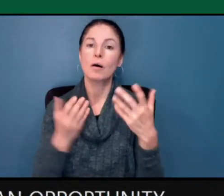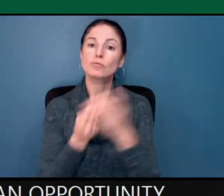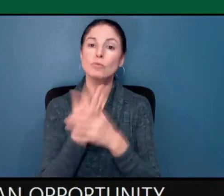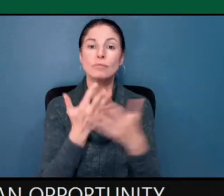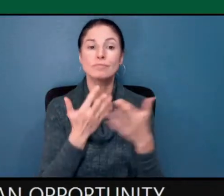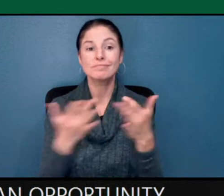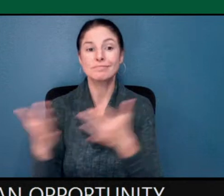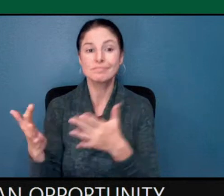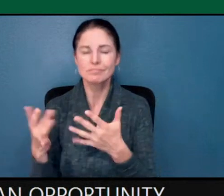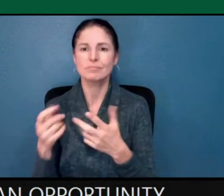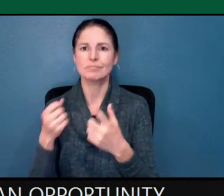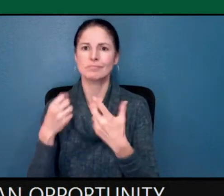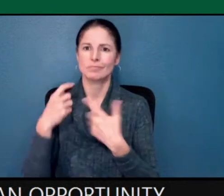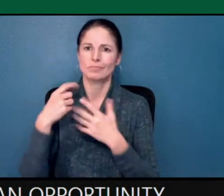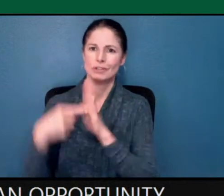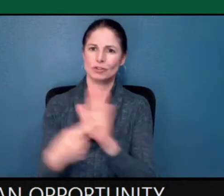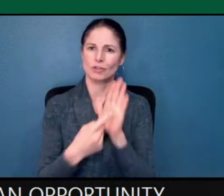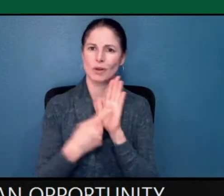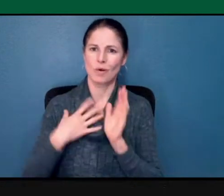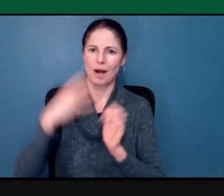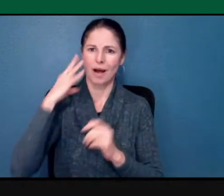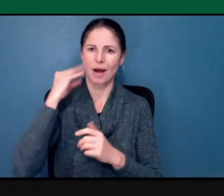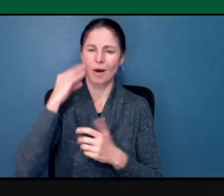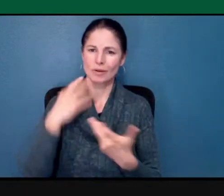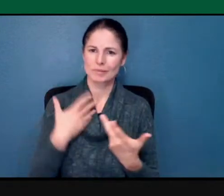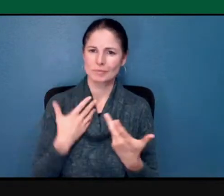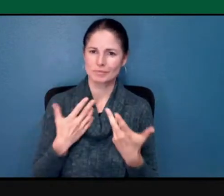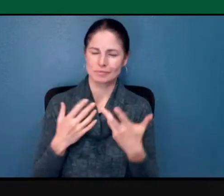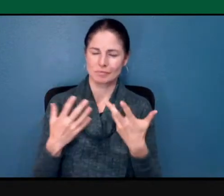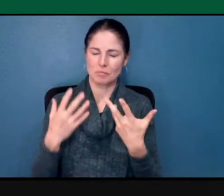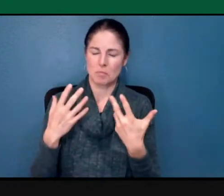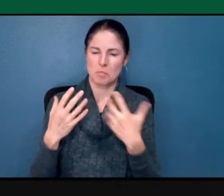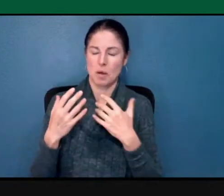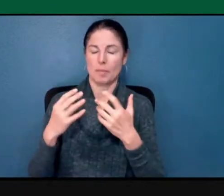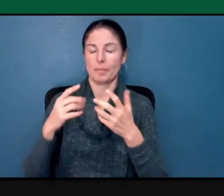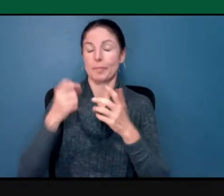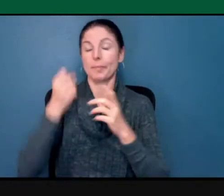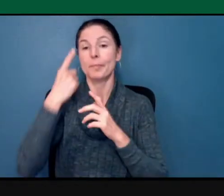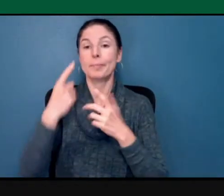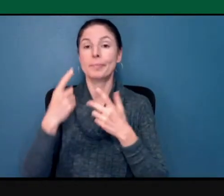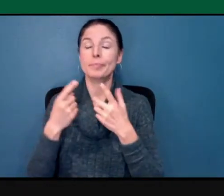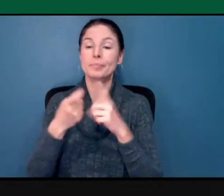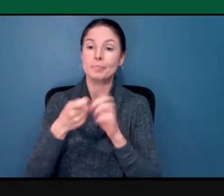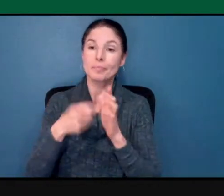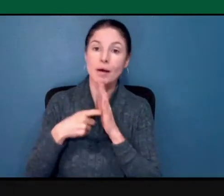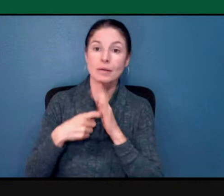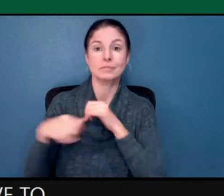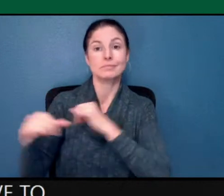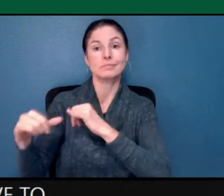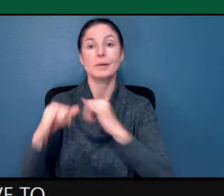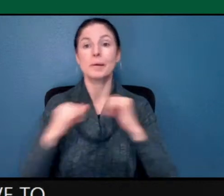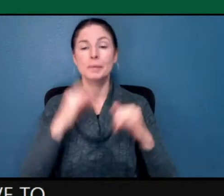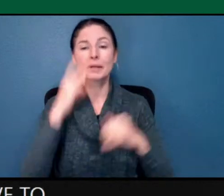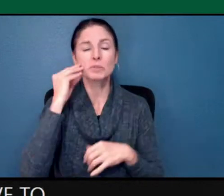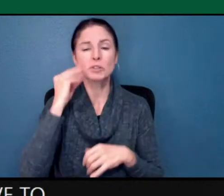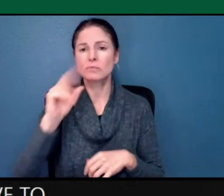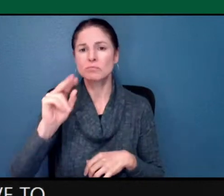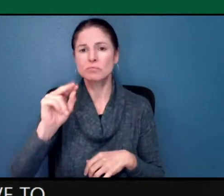Again, we don't have to have the same experiences, but we can all relate in that way and do and